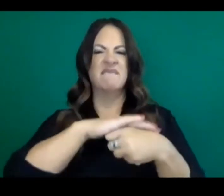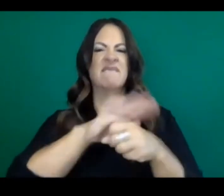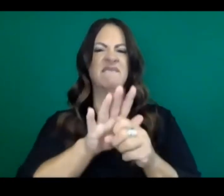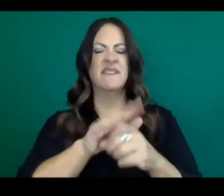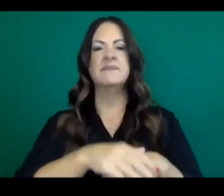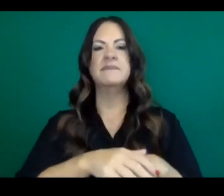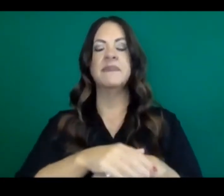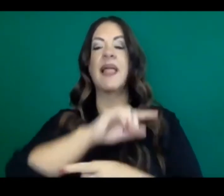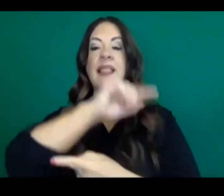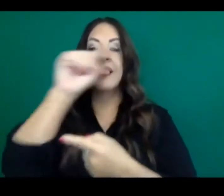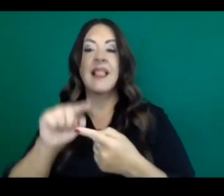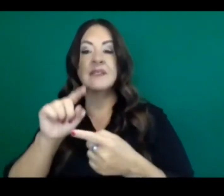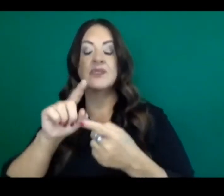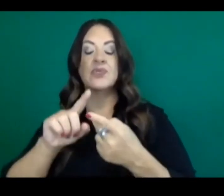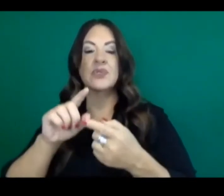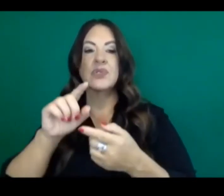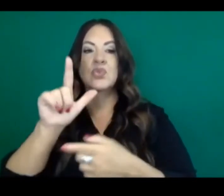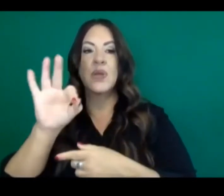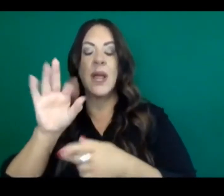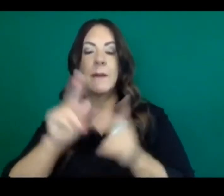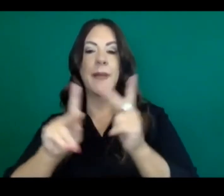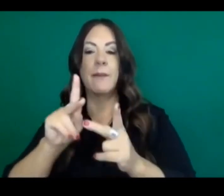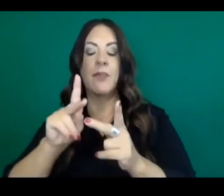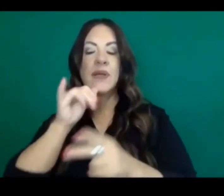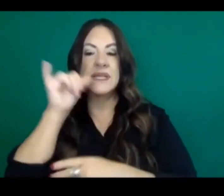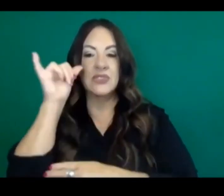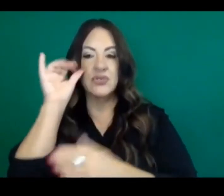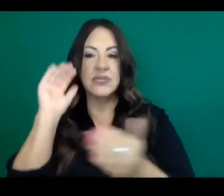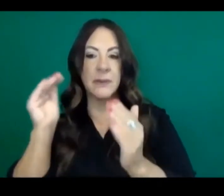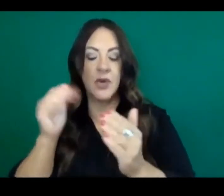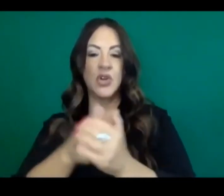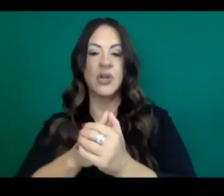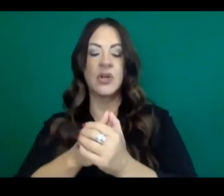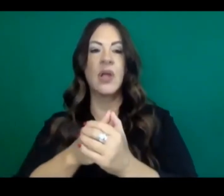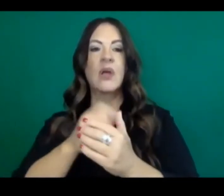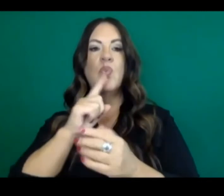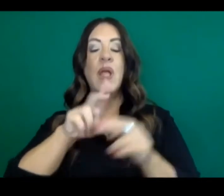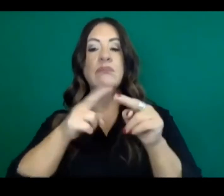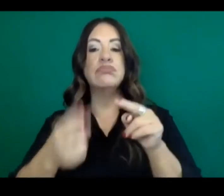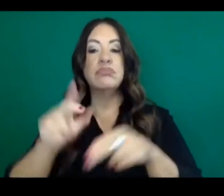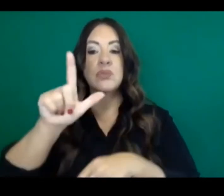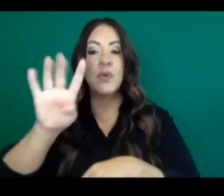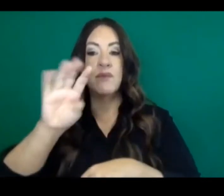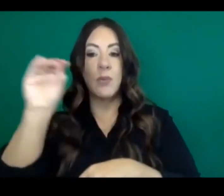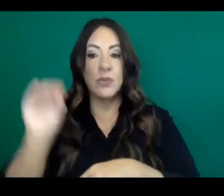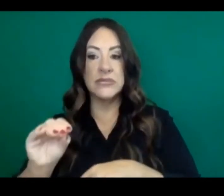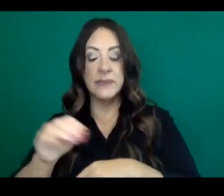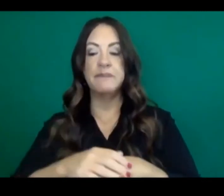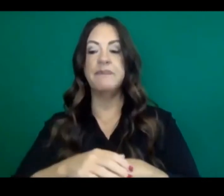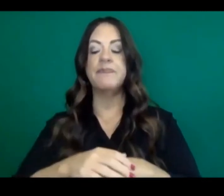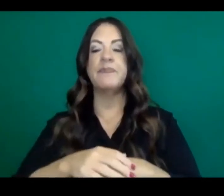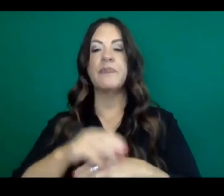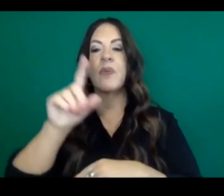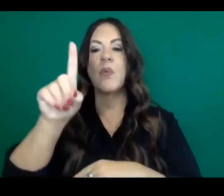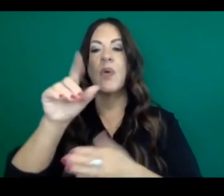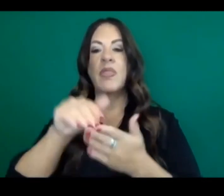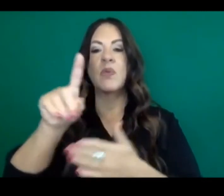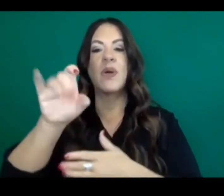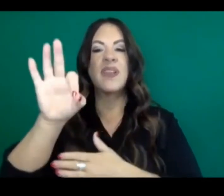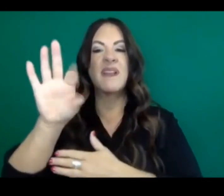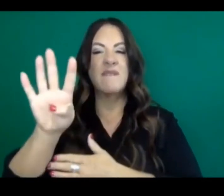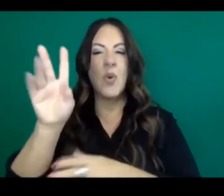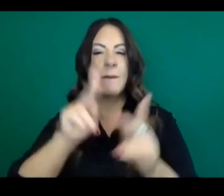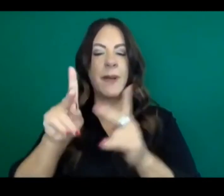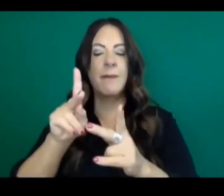down 29 from yesterday. Our weekly trend on that is down by 24%. We have 1,194 patients in the